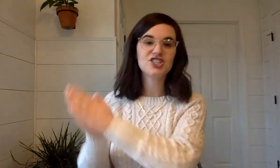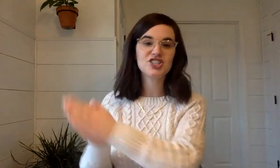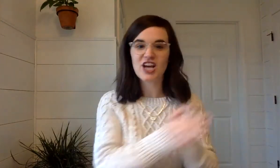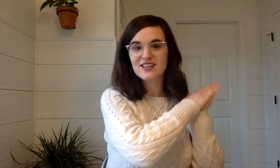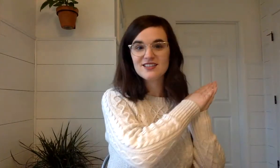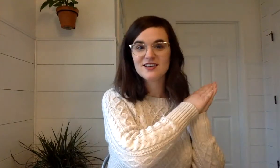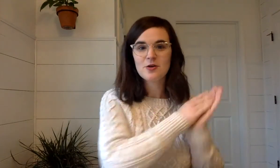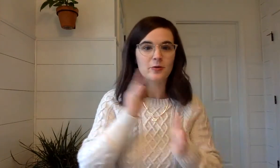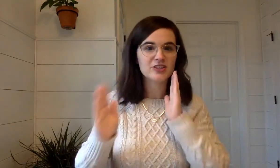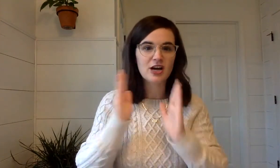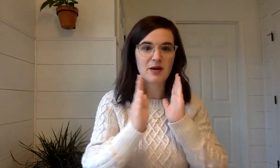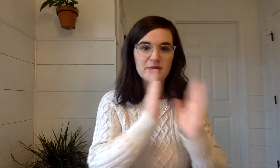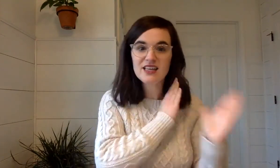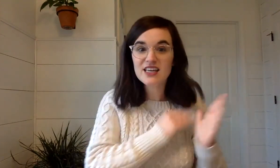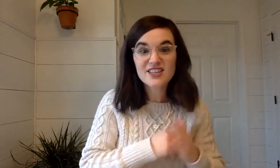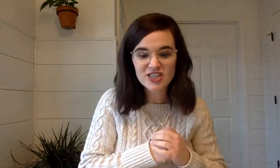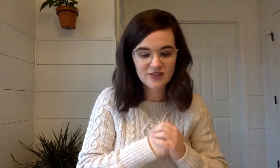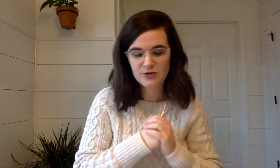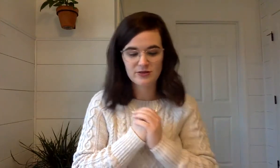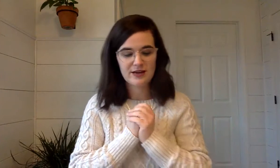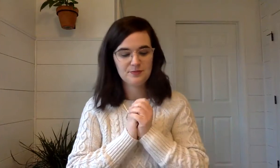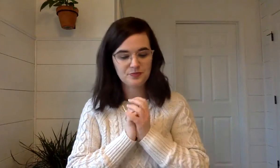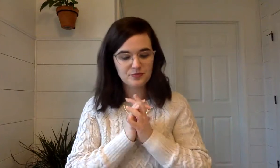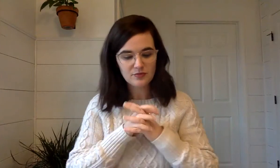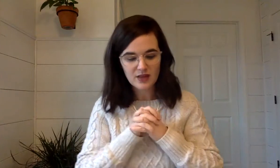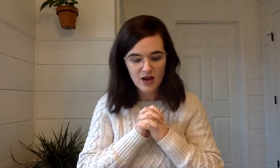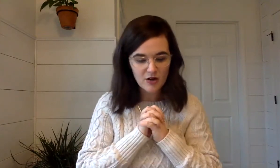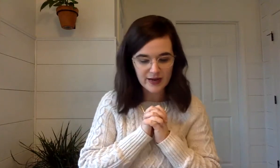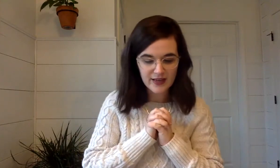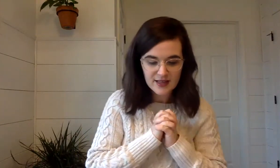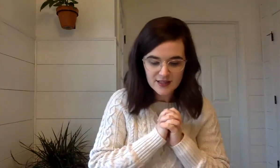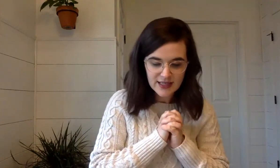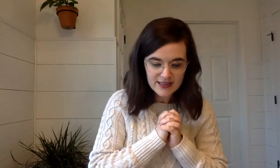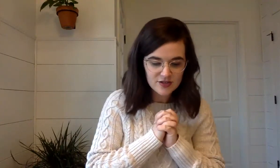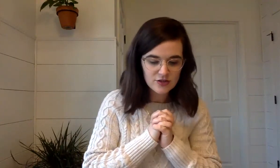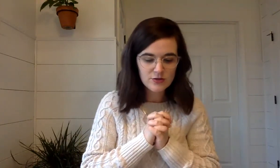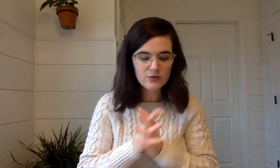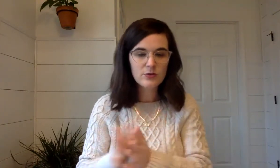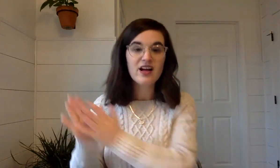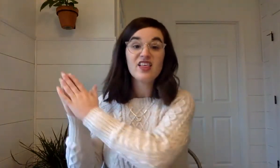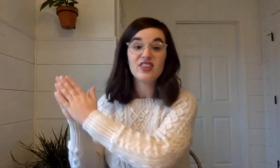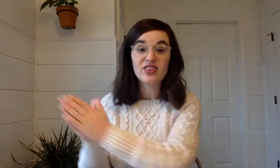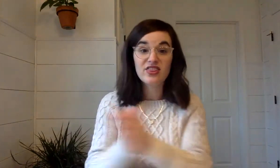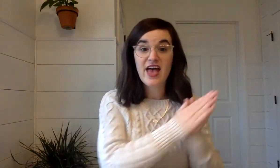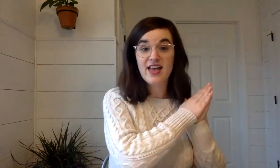Chest. We want to chop up each individual sound. All right. right. All Let's do then.